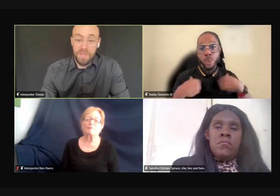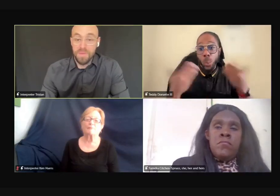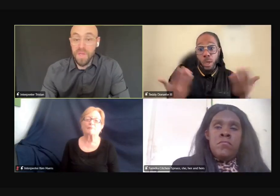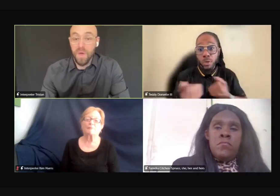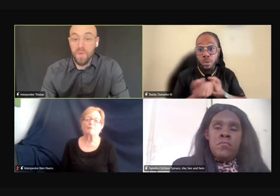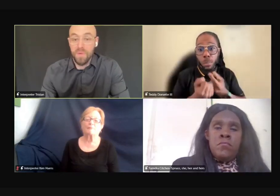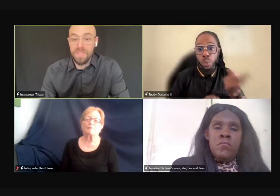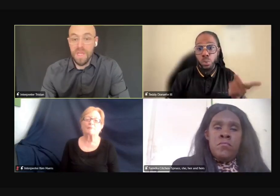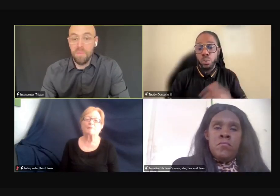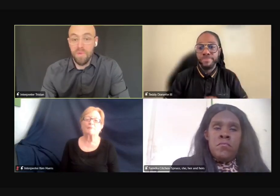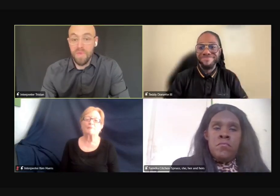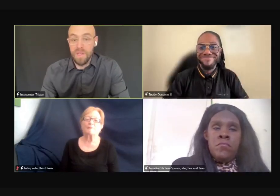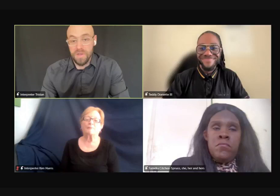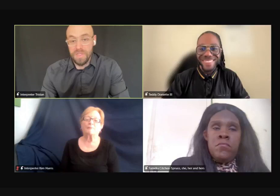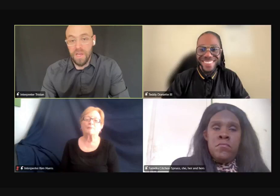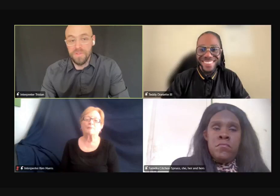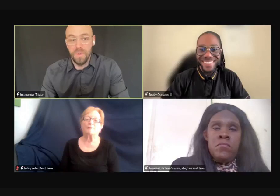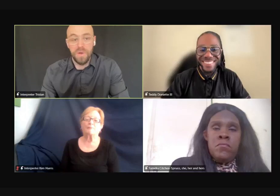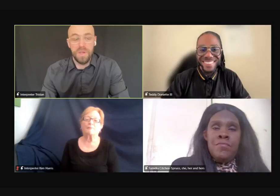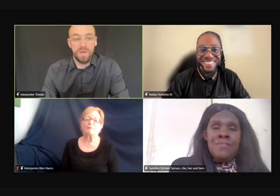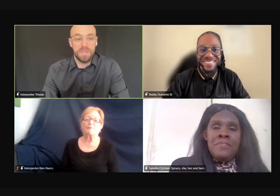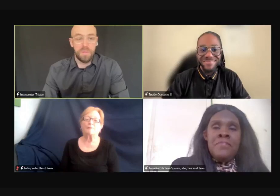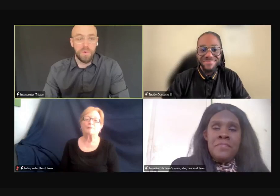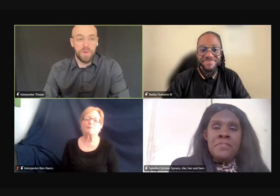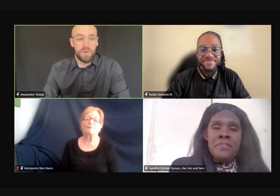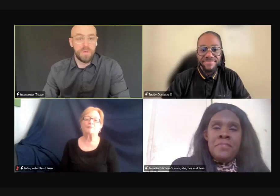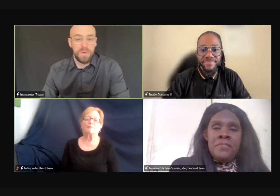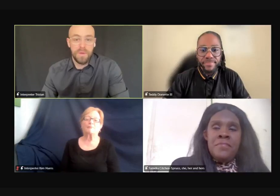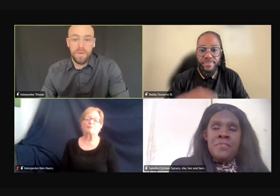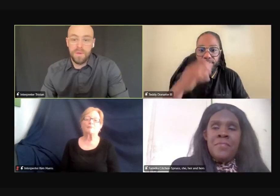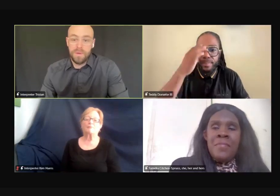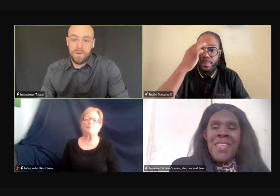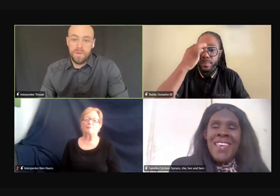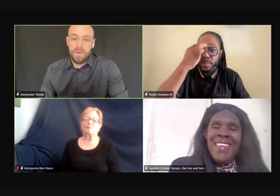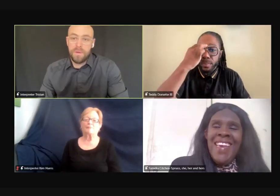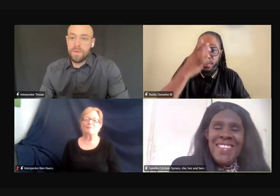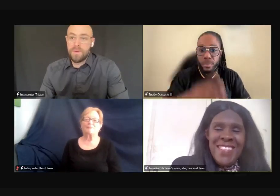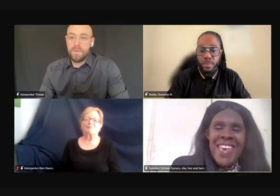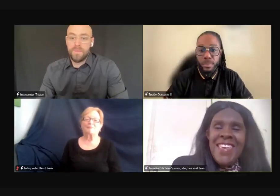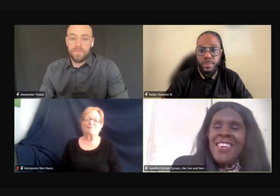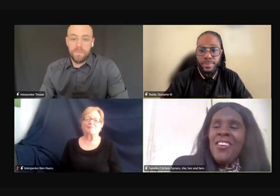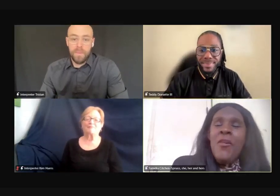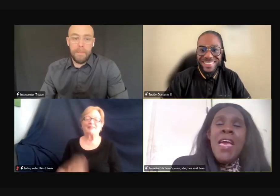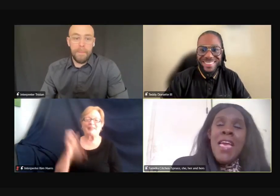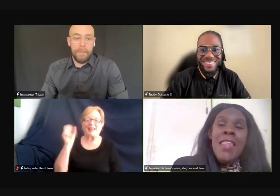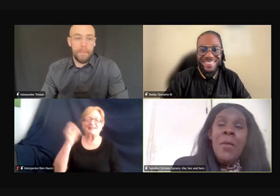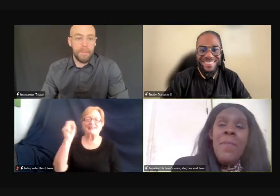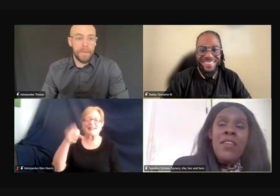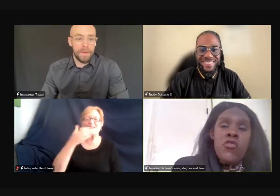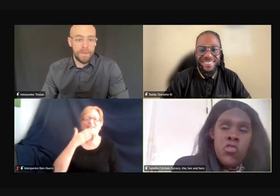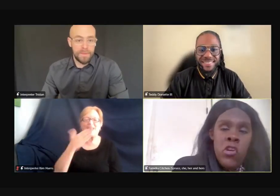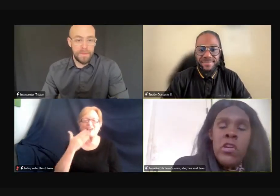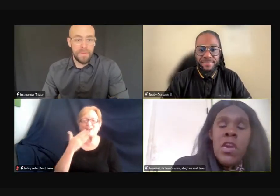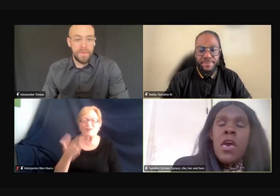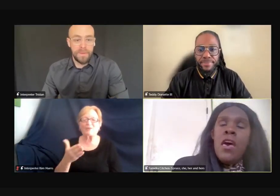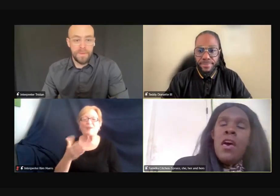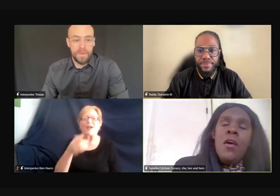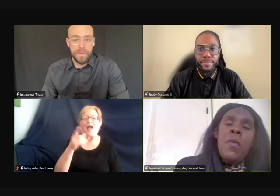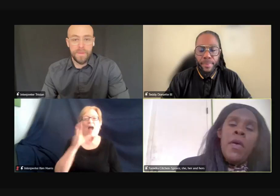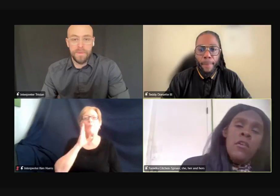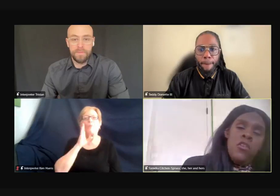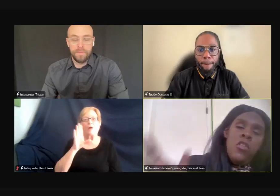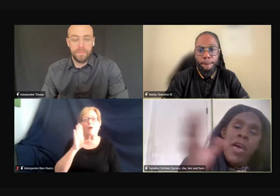because we go through the same things ourselves. So we're here to support you. Yes. Thank you. And I'll make sure,